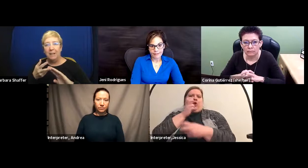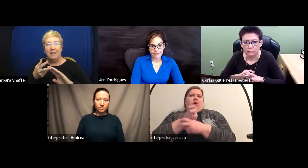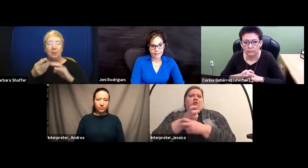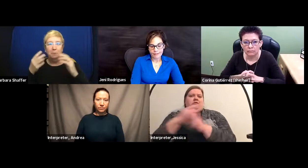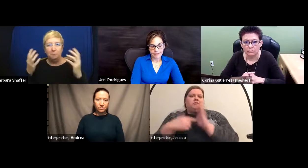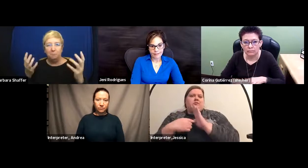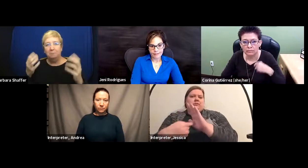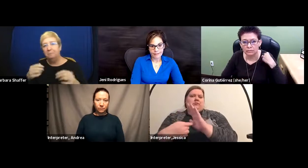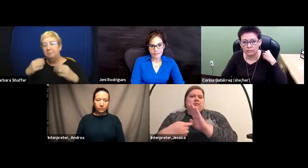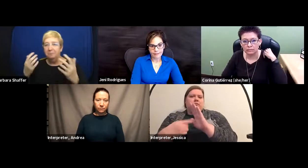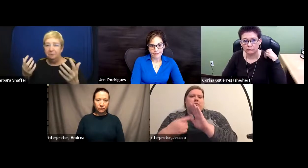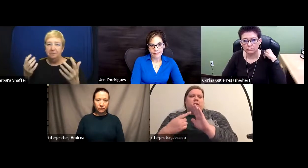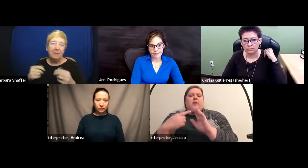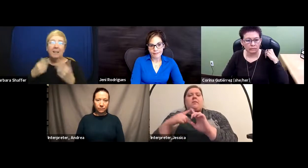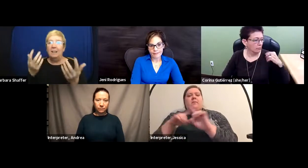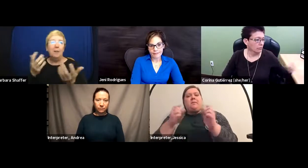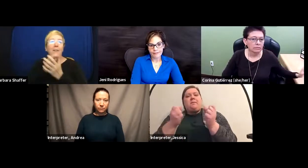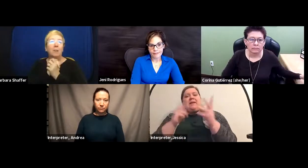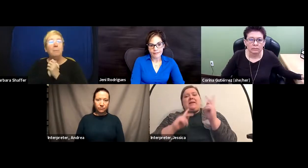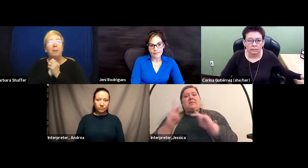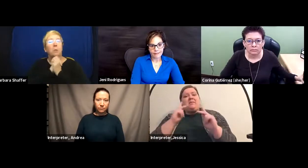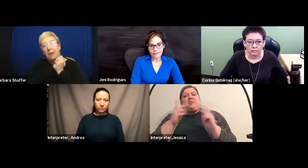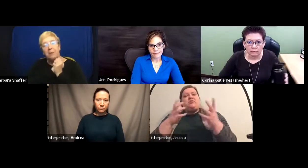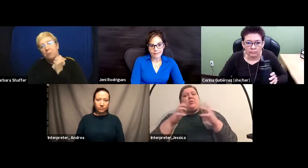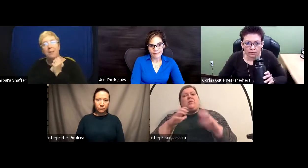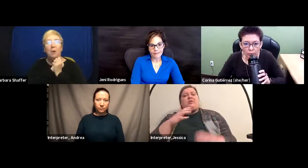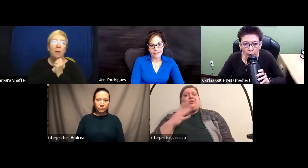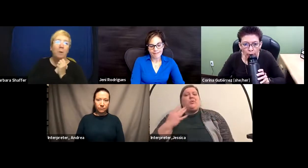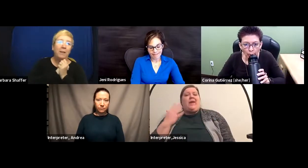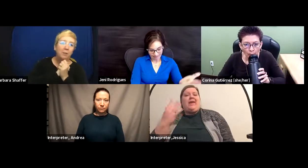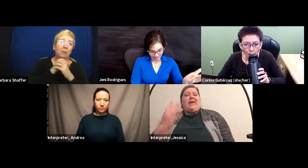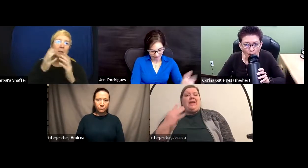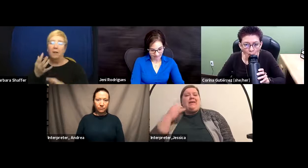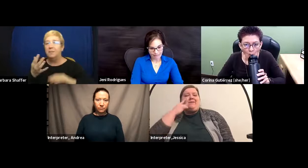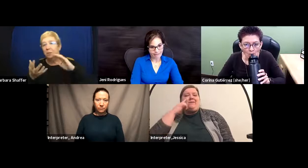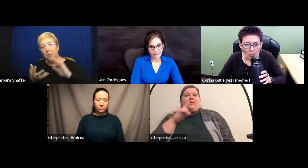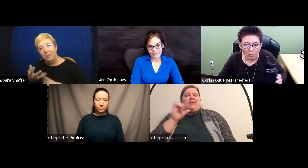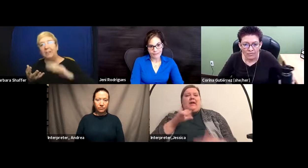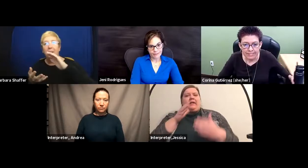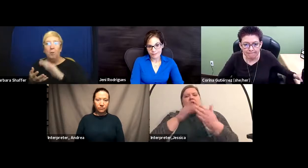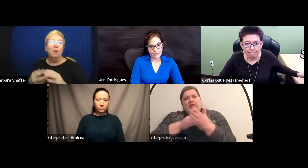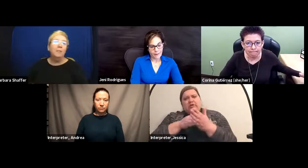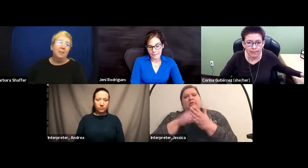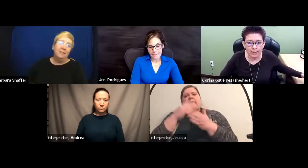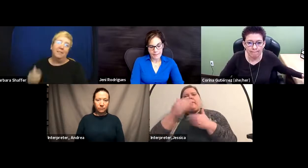If you have a lump on your breast, you really don't want to wait through a lawsuit, all of the